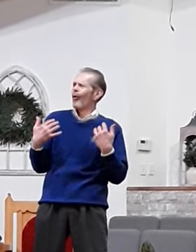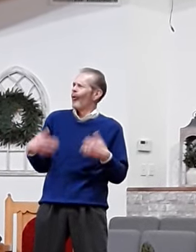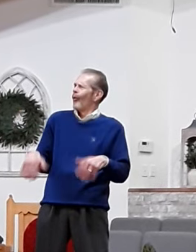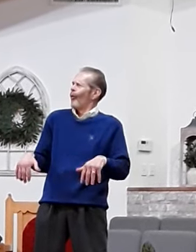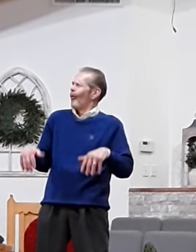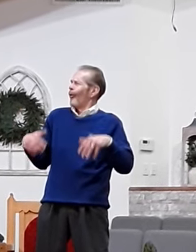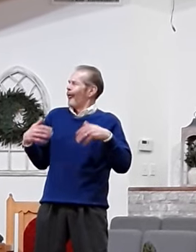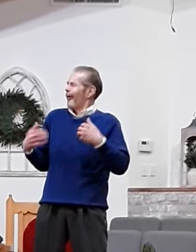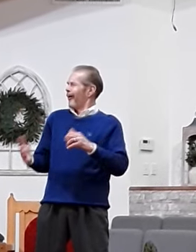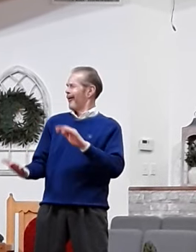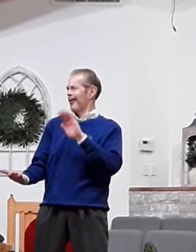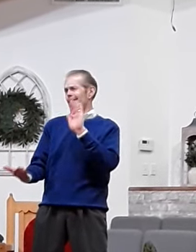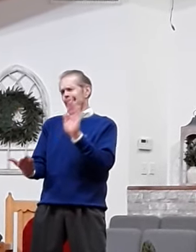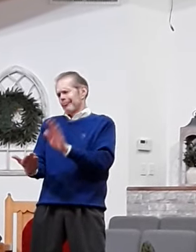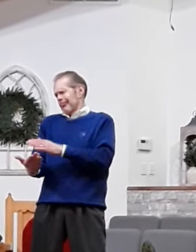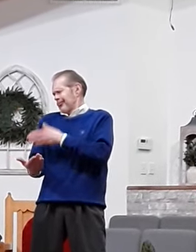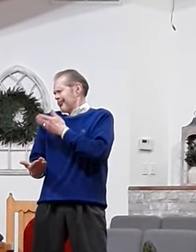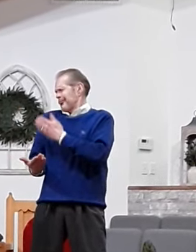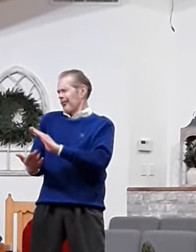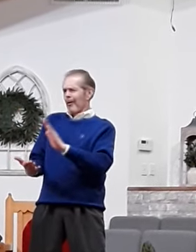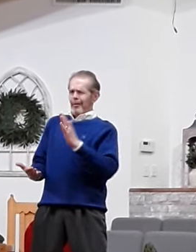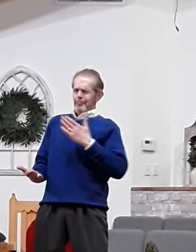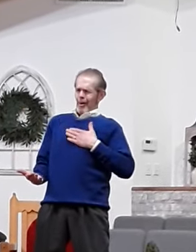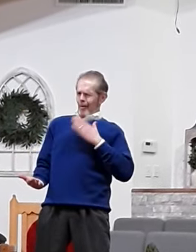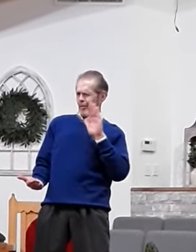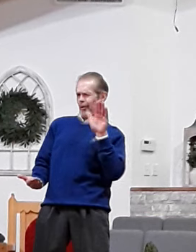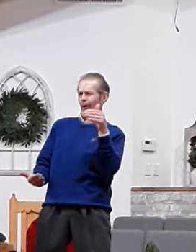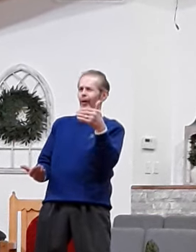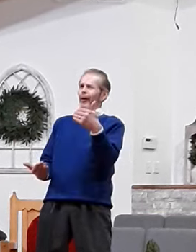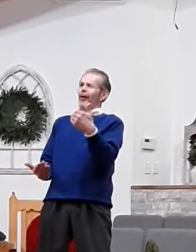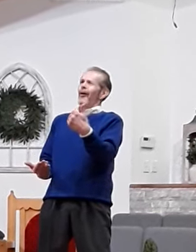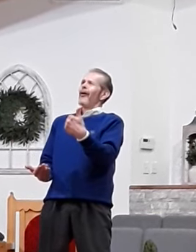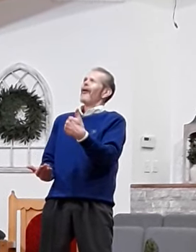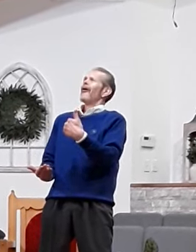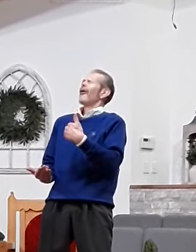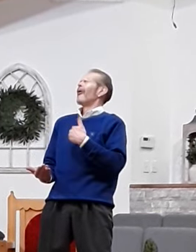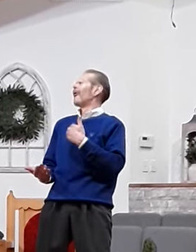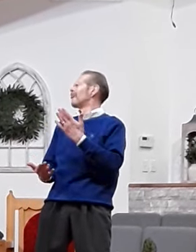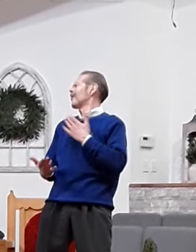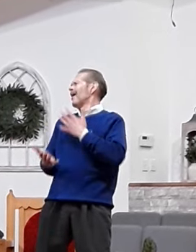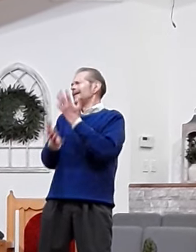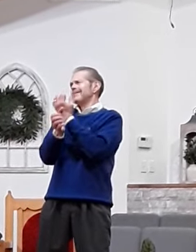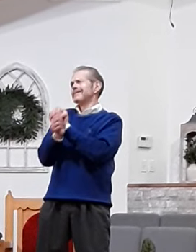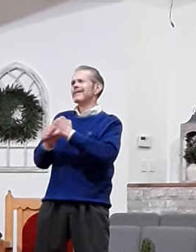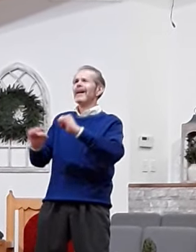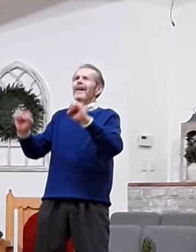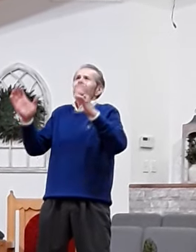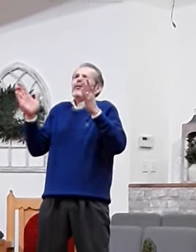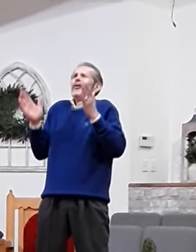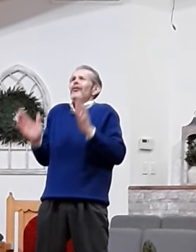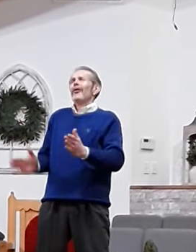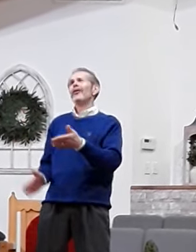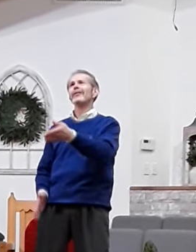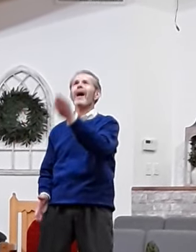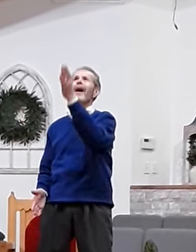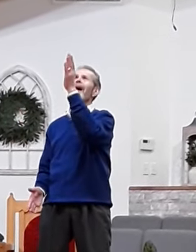Then sings my soul, my Savior God